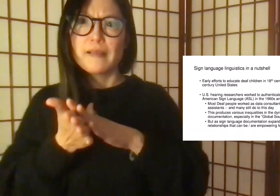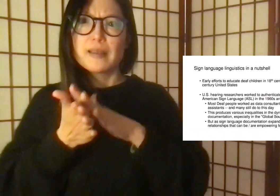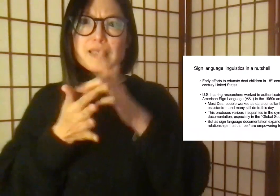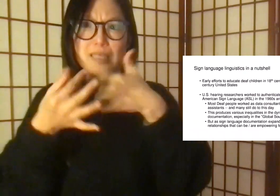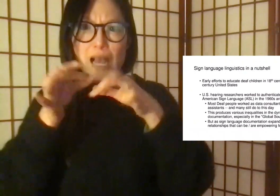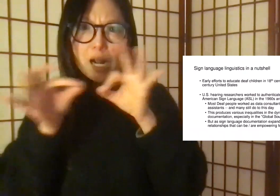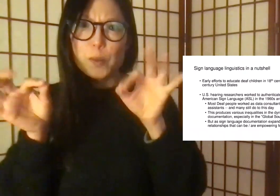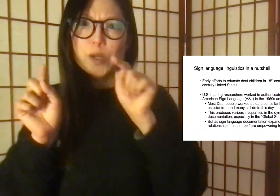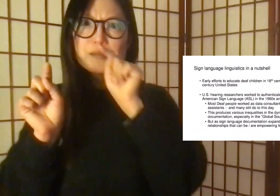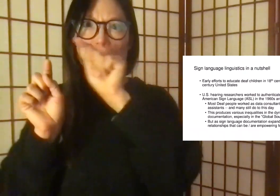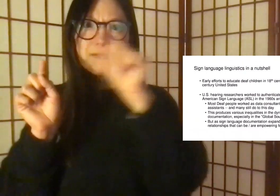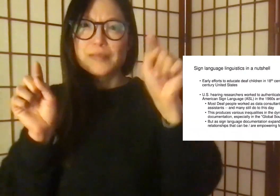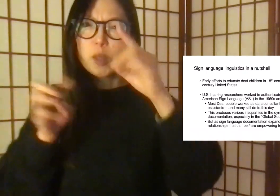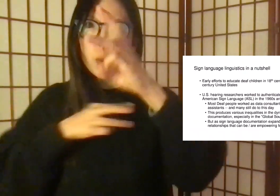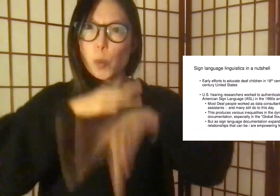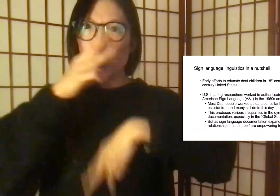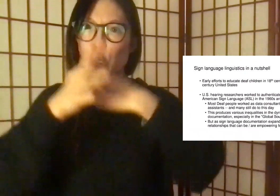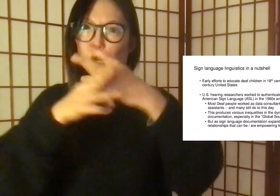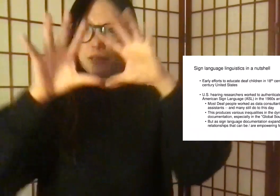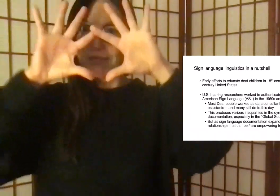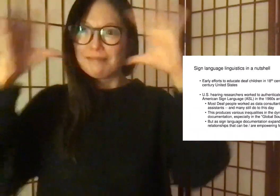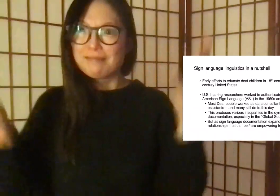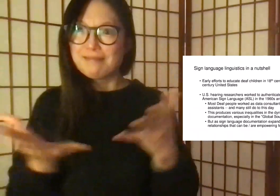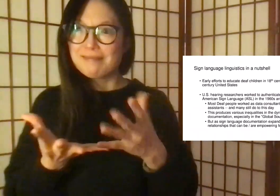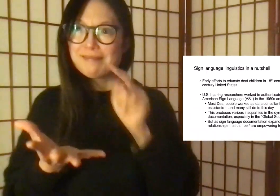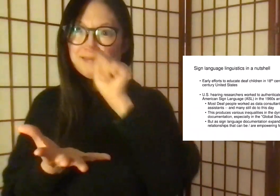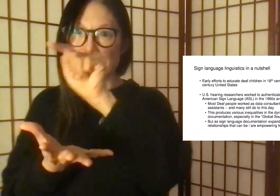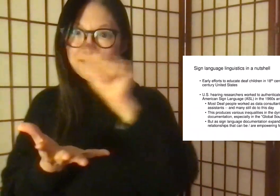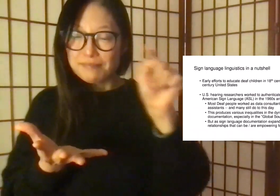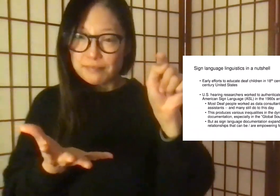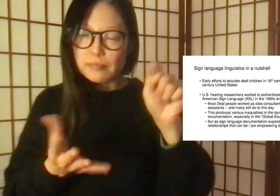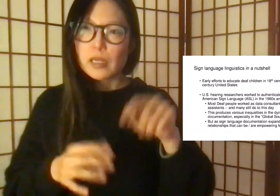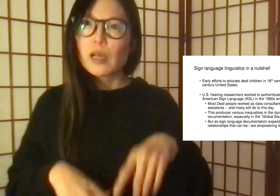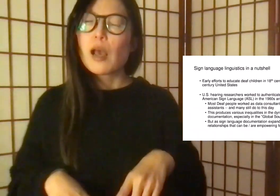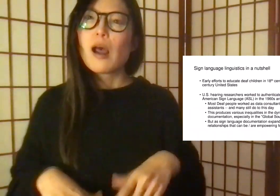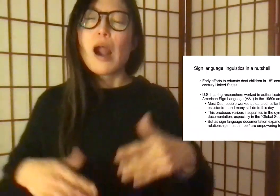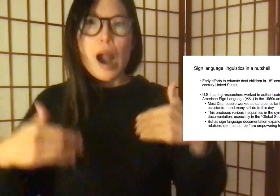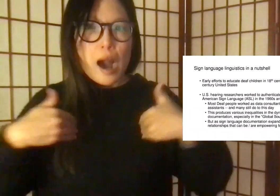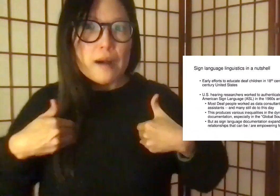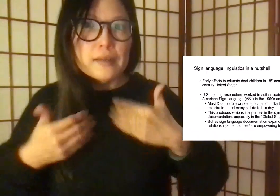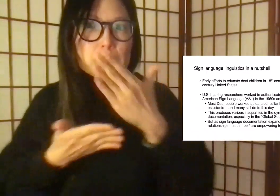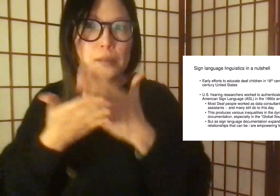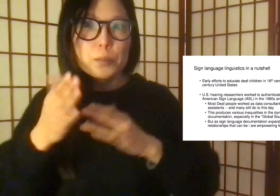means that sign language documentation is expanding all around the world.